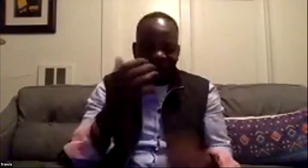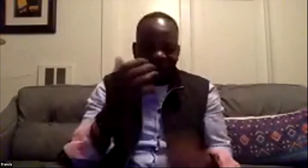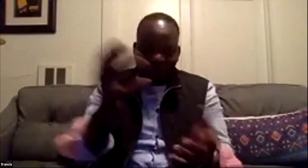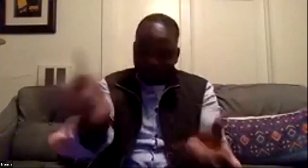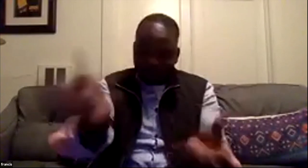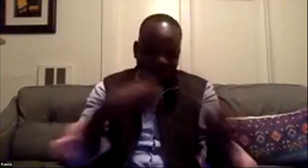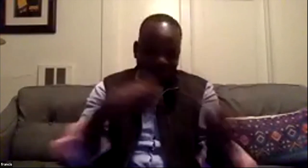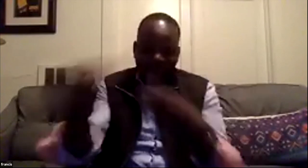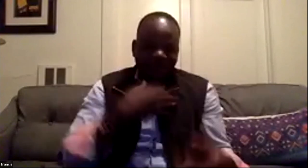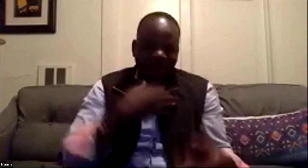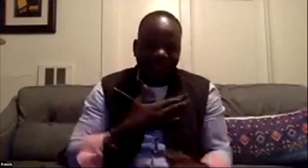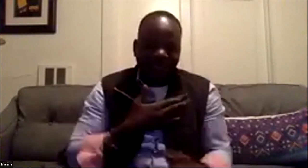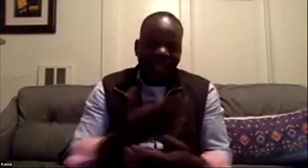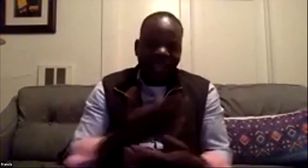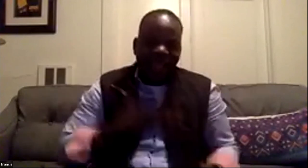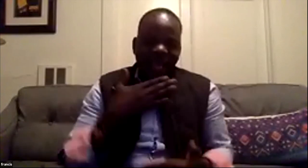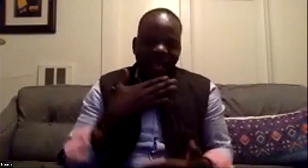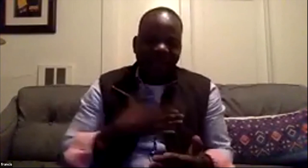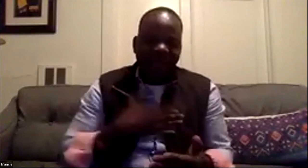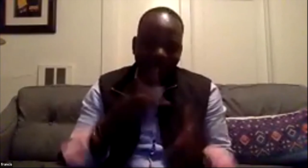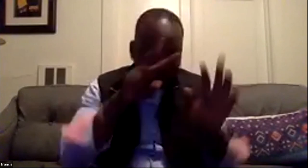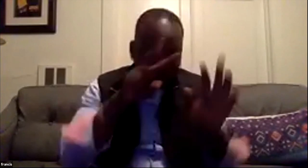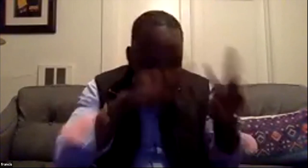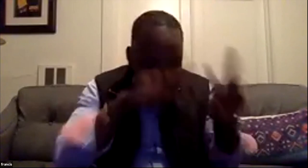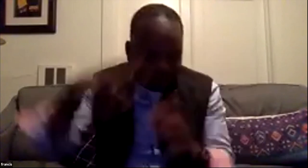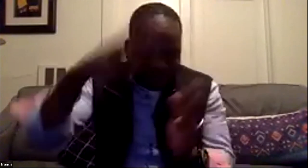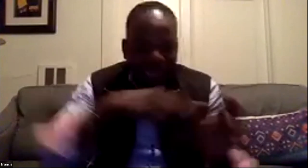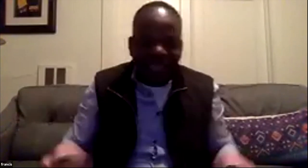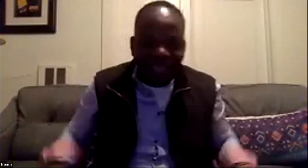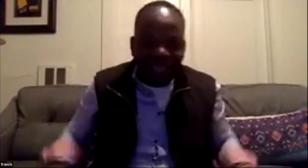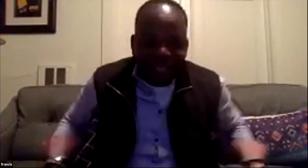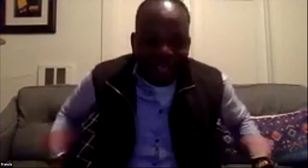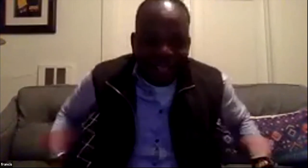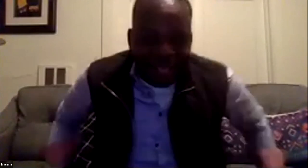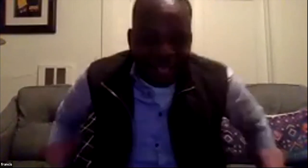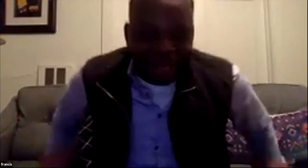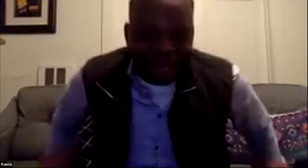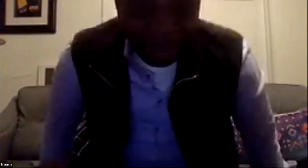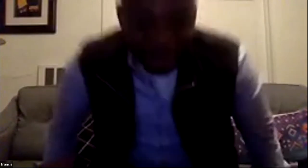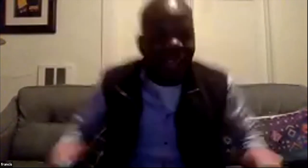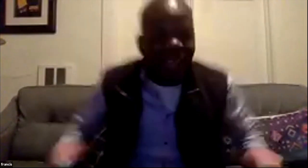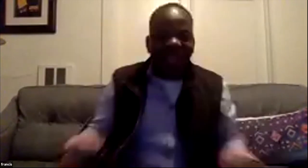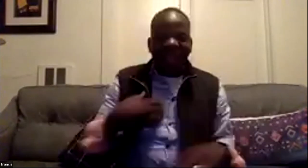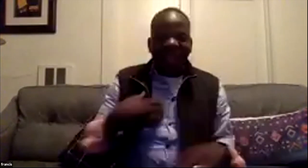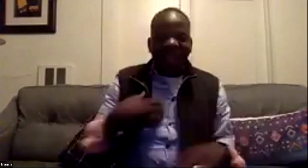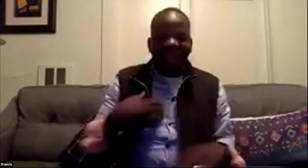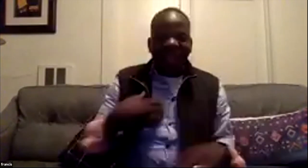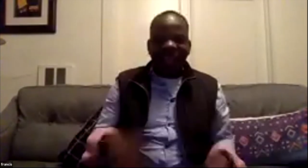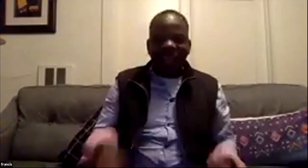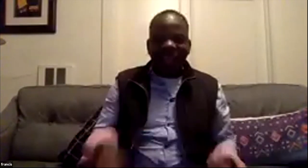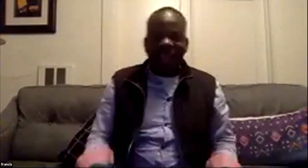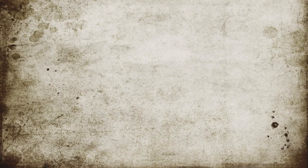to to adopt new methods but we have to because the world is changing you know fast and and